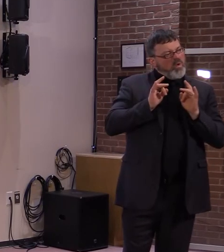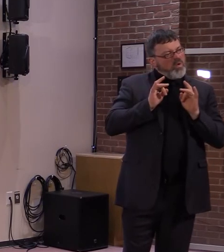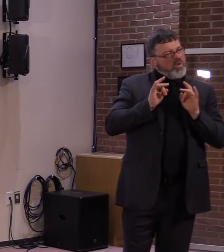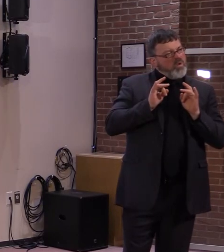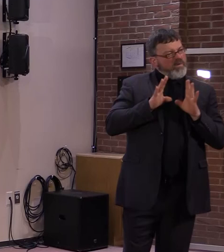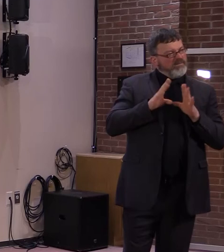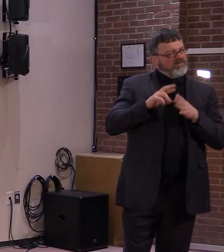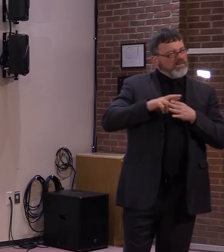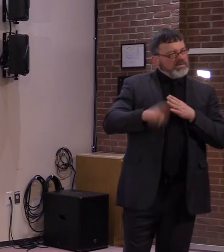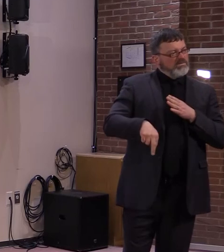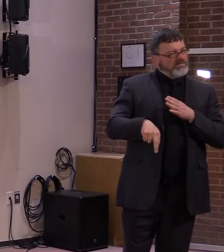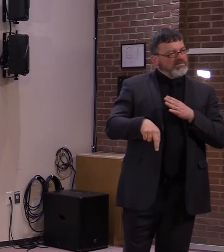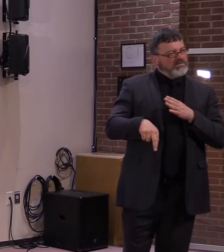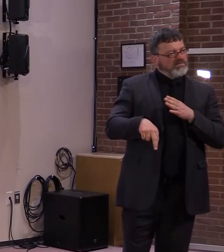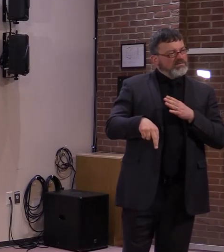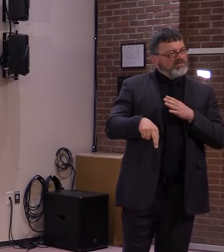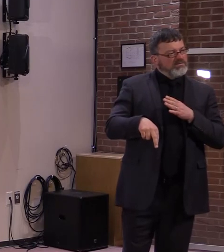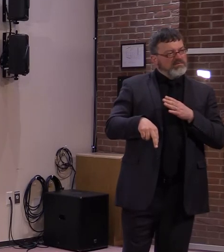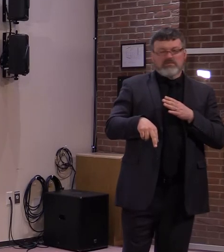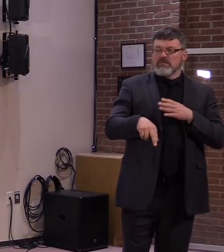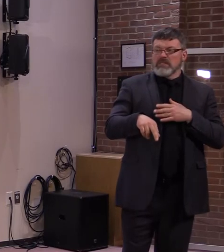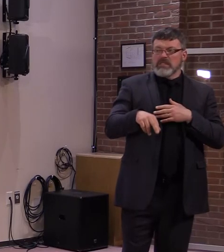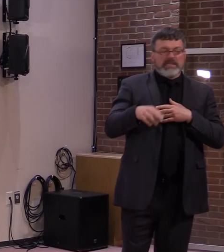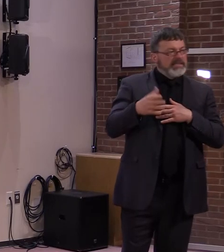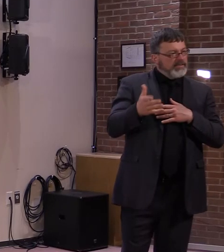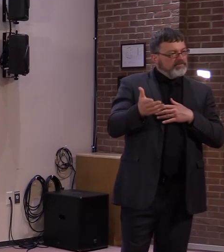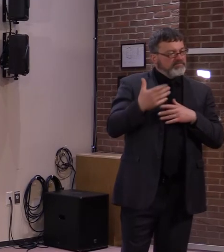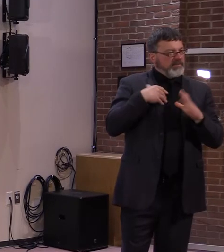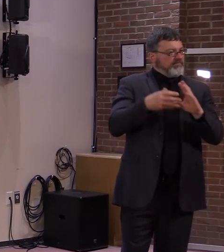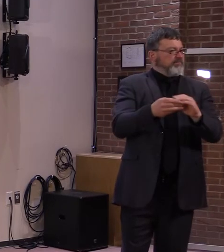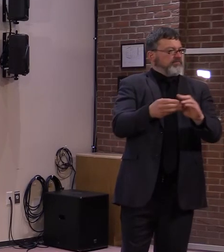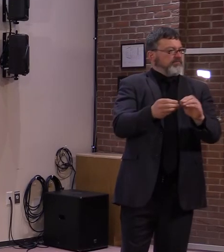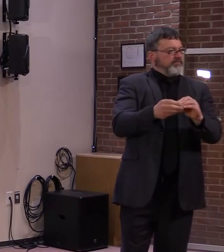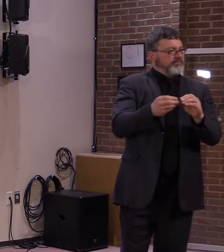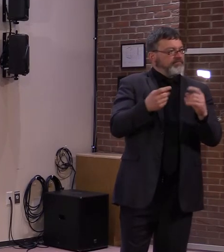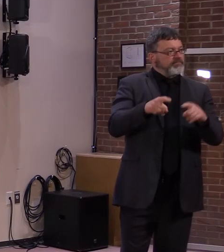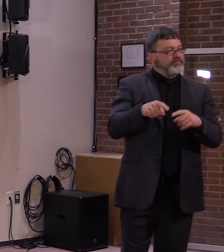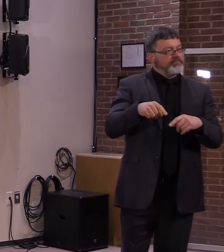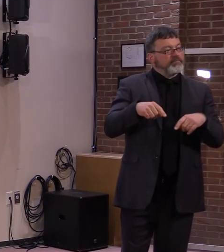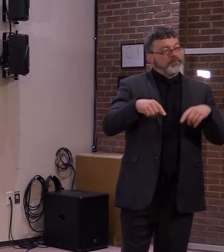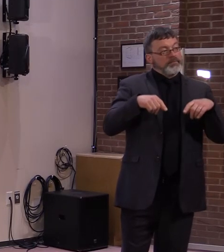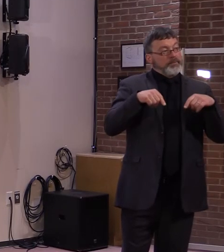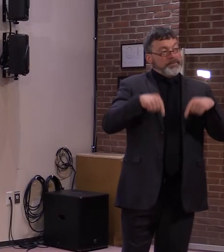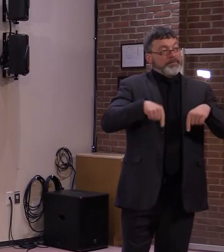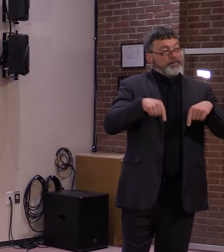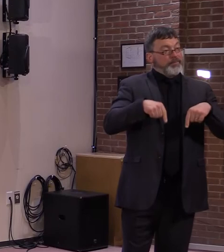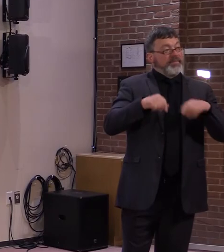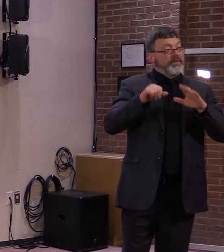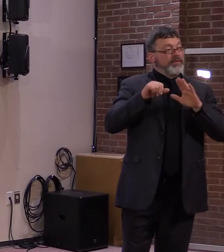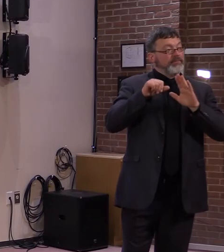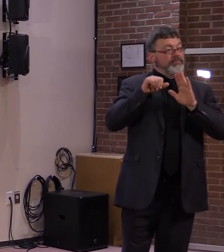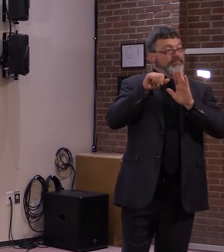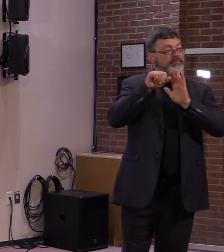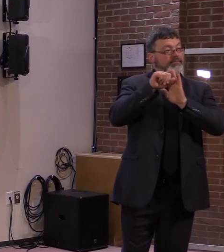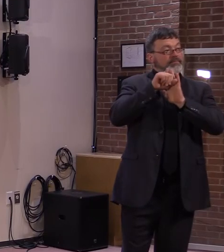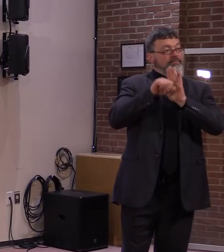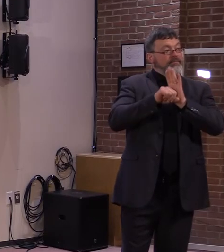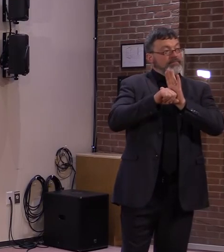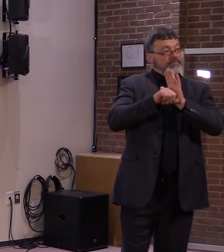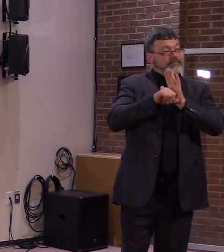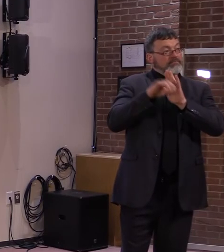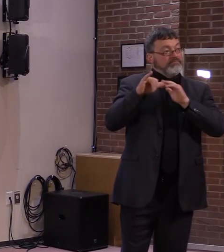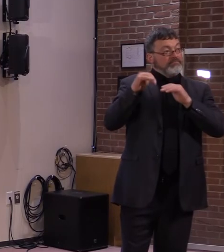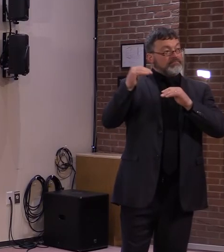that reality today. But that said, as a state, we've decided that adult privilege in driving demands accountability and transparency.